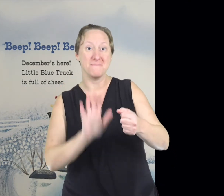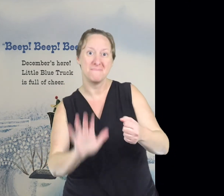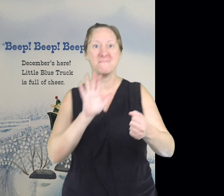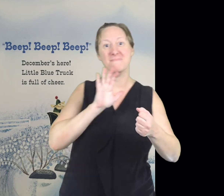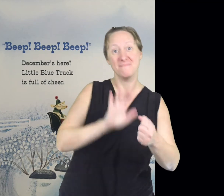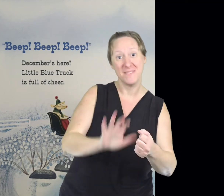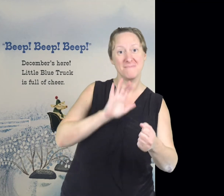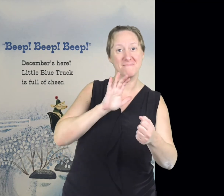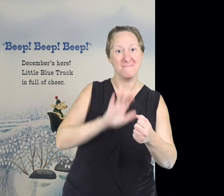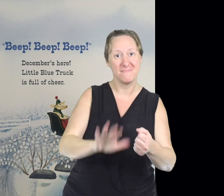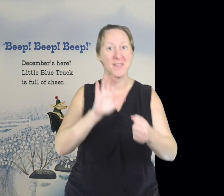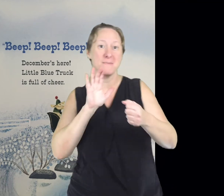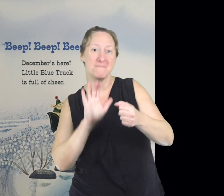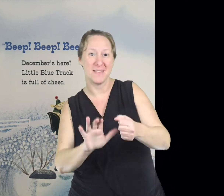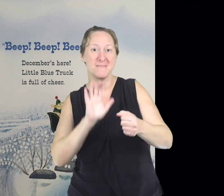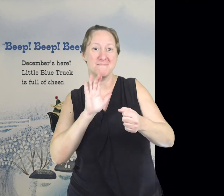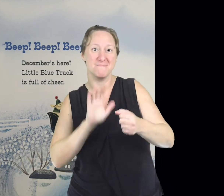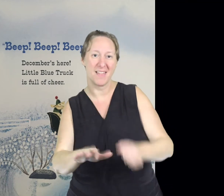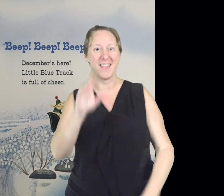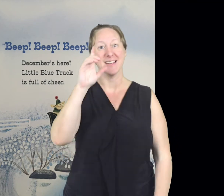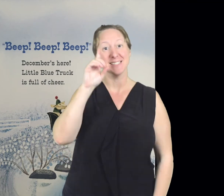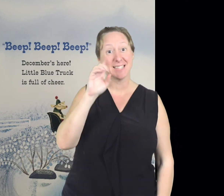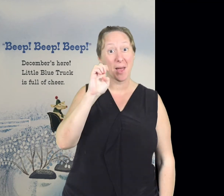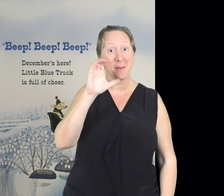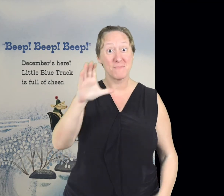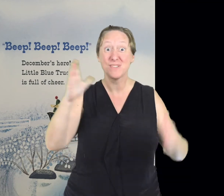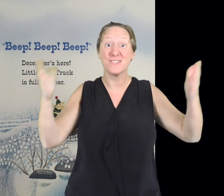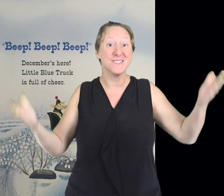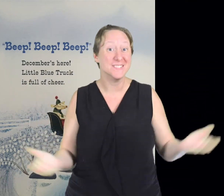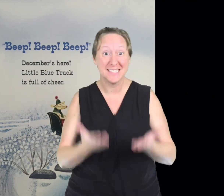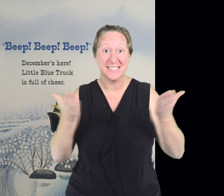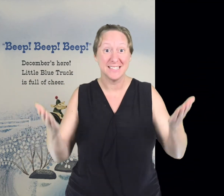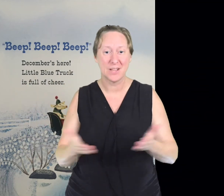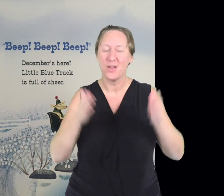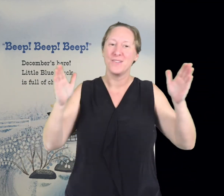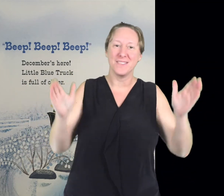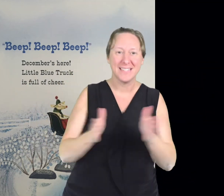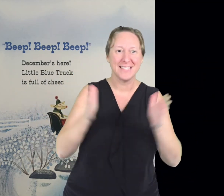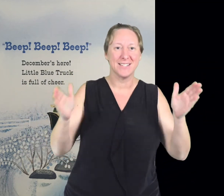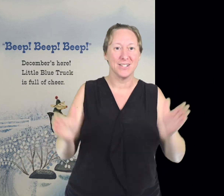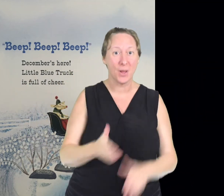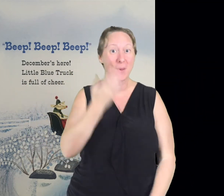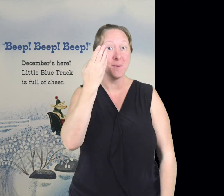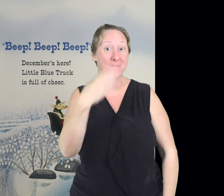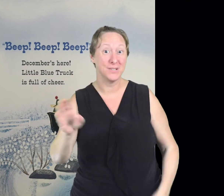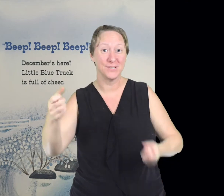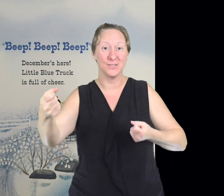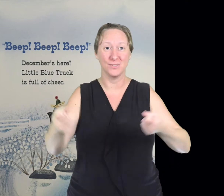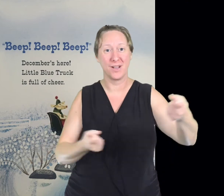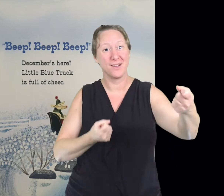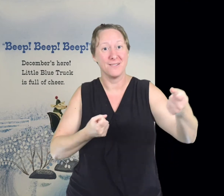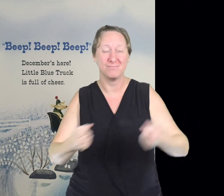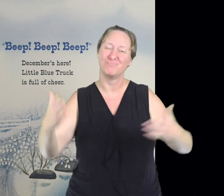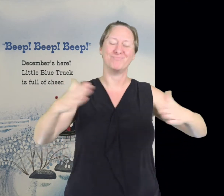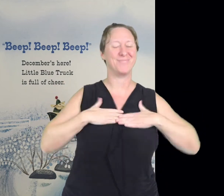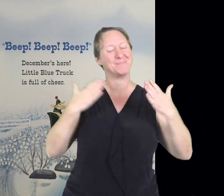beep beep beep beep beep beep December's here Little Blue Truck is full of cheer